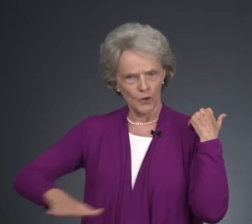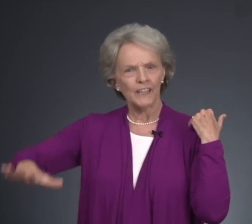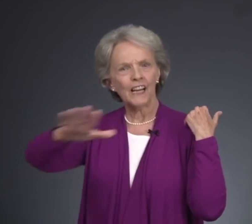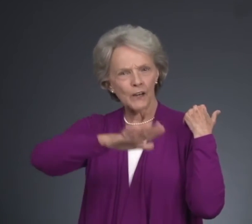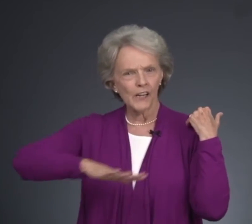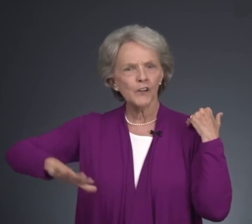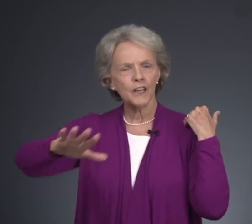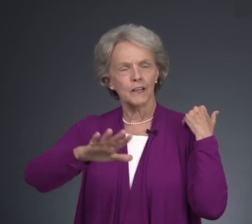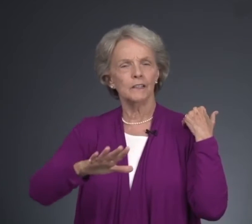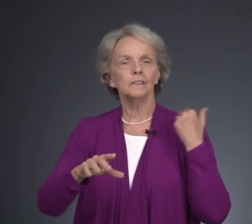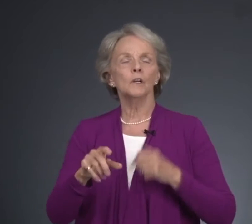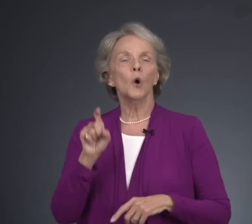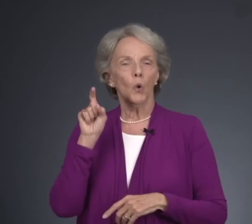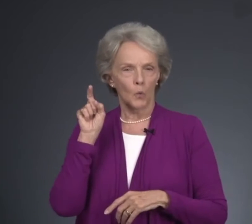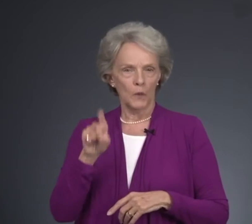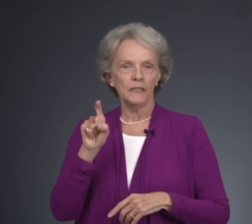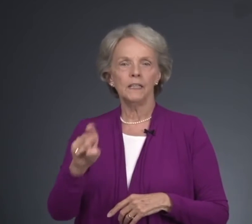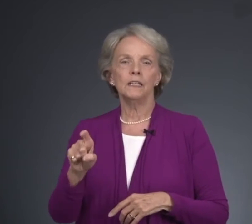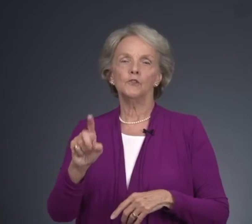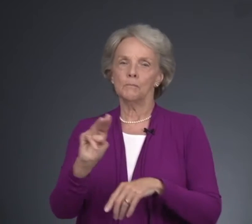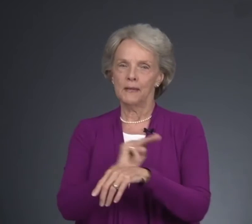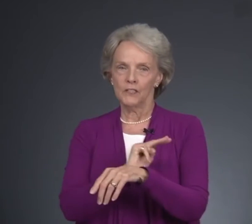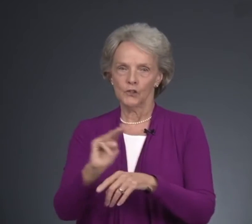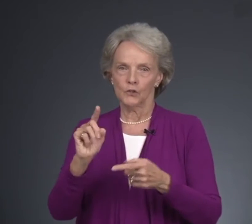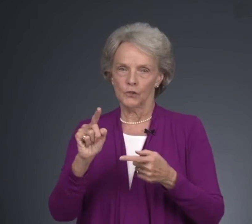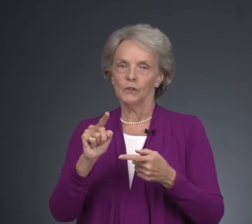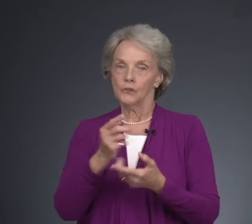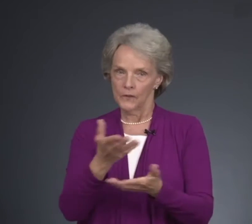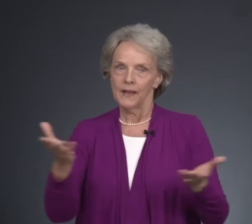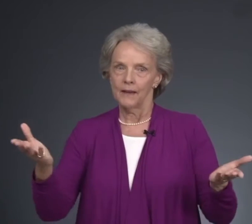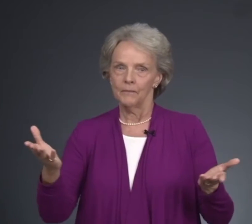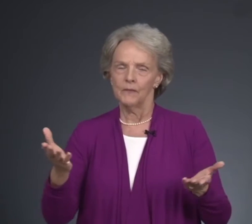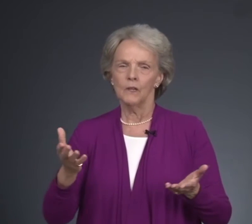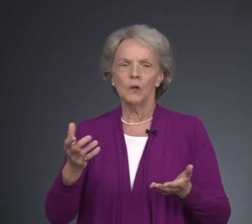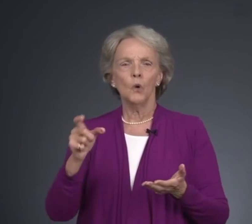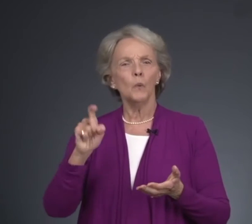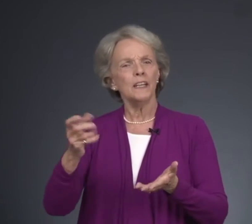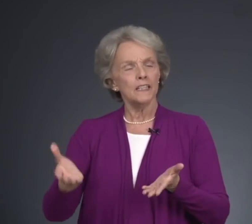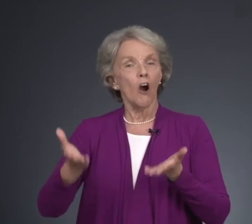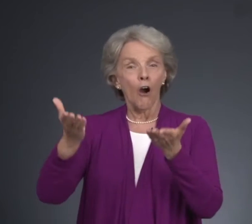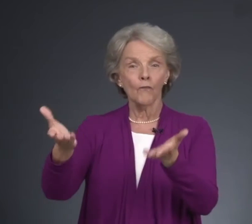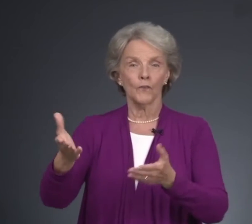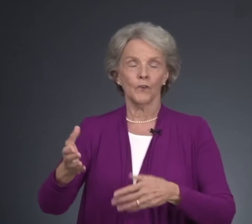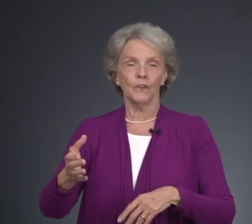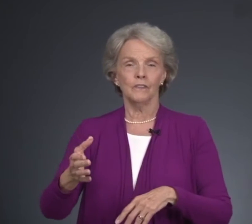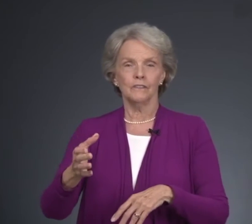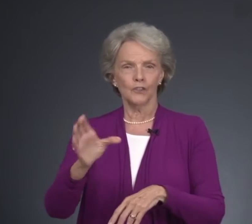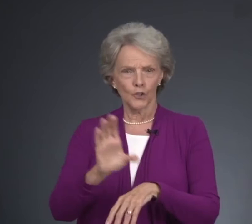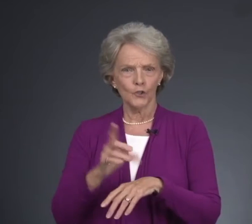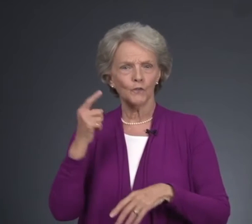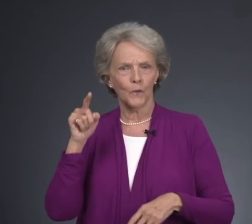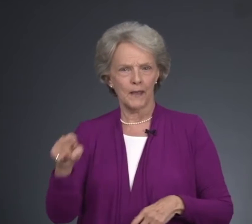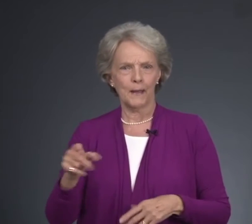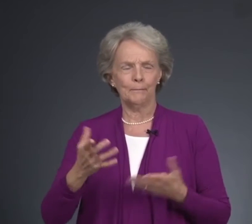are in our area. We need to minister to them. We need to offer the church for them.